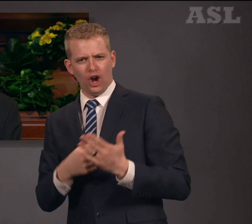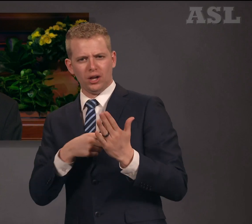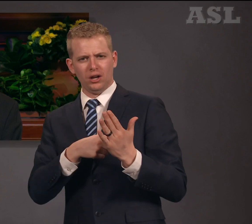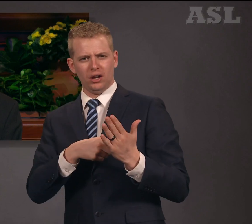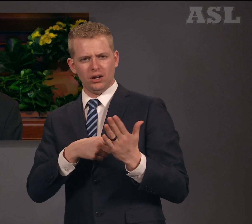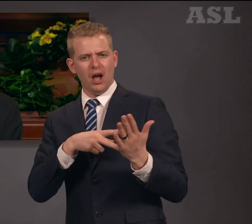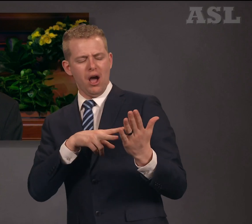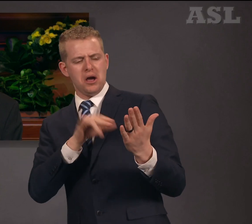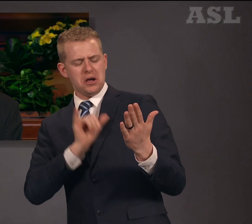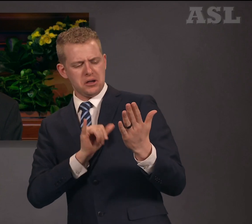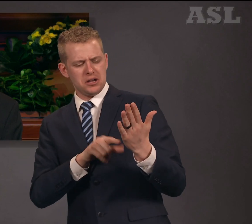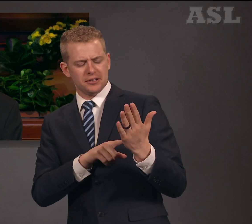in the picture.